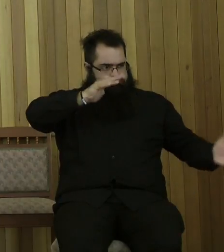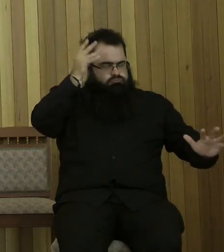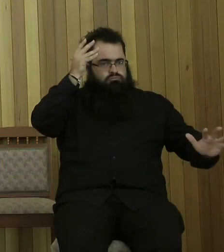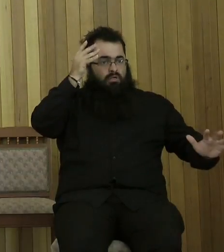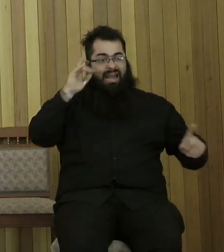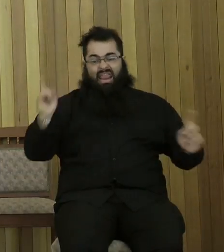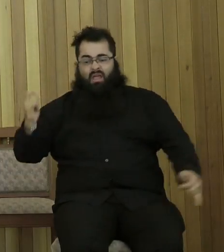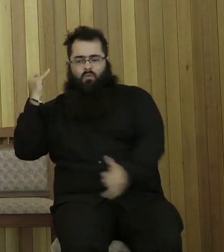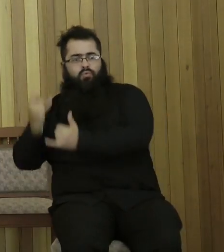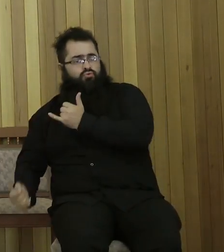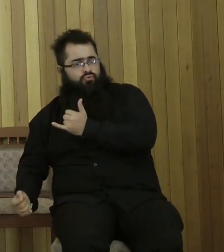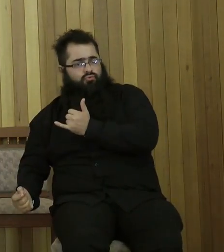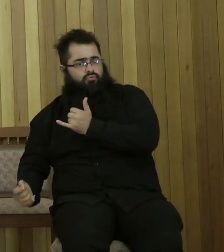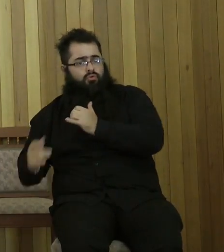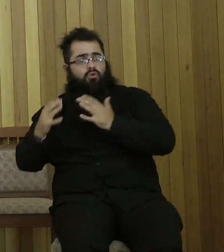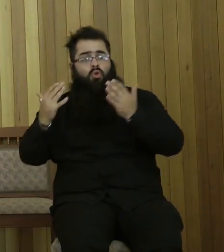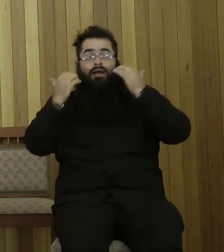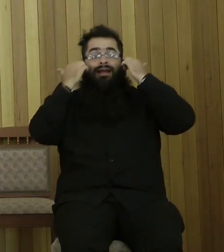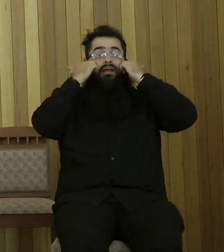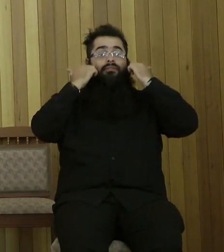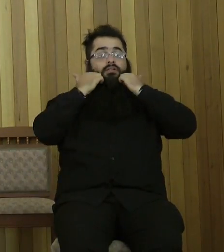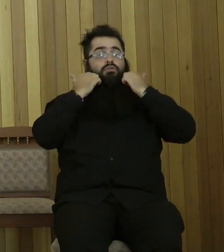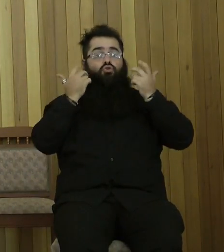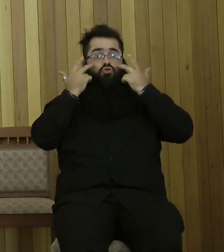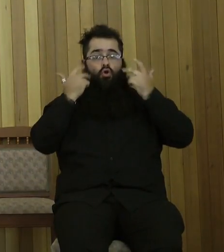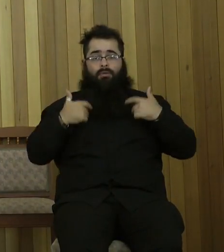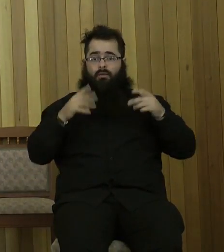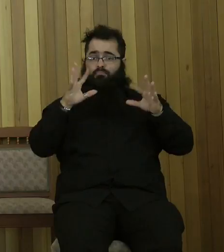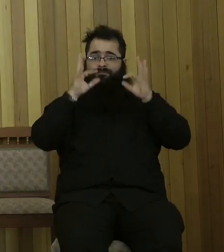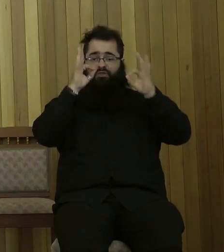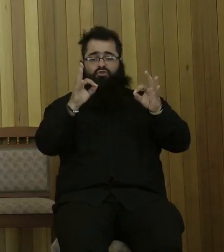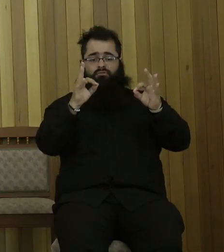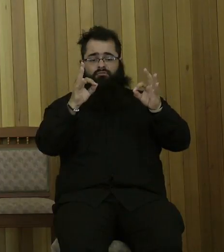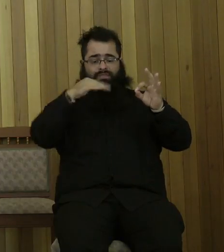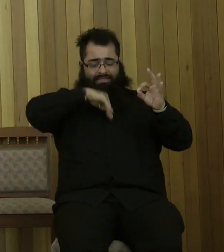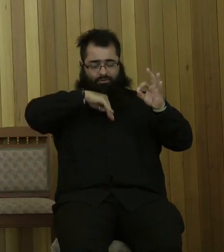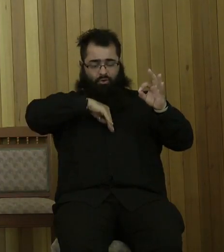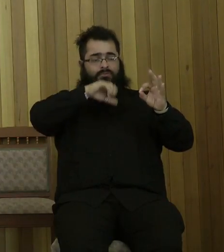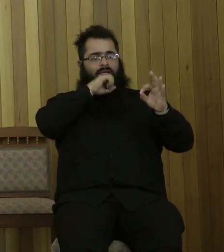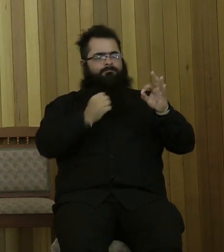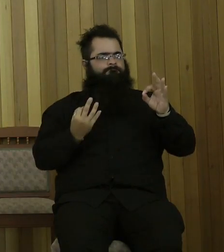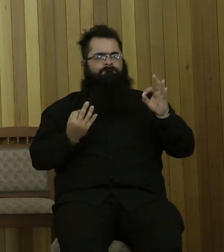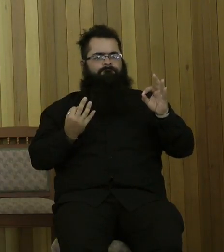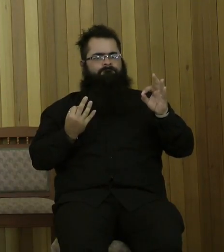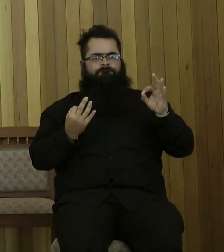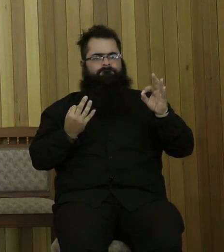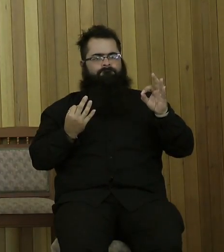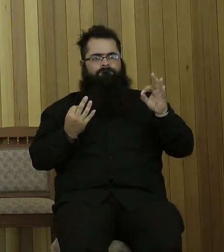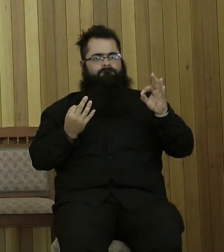has taught me that perfection doesn't exist within mankind. So there had to be something bigger than